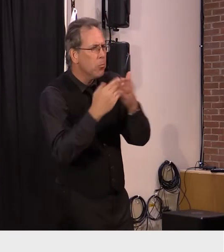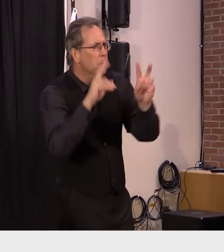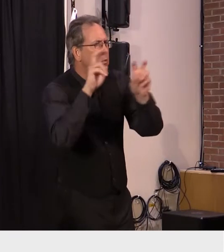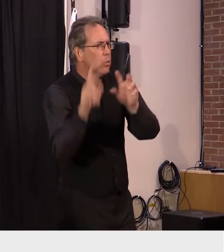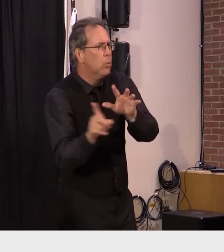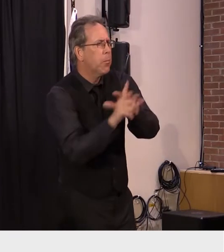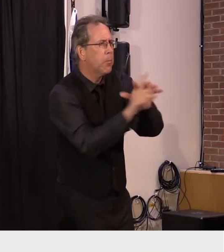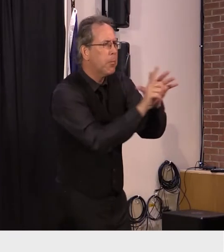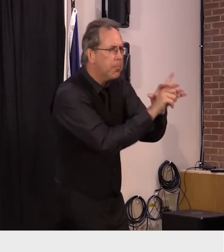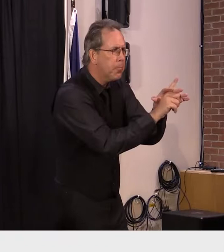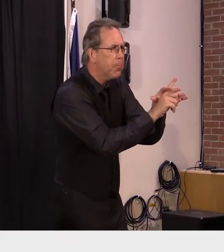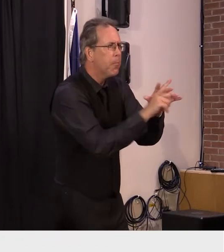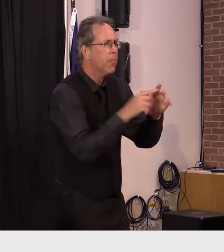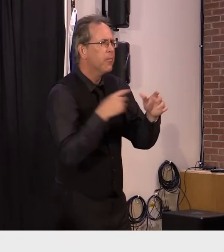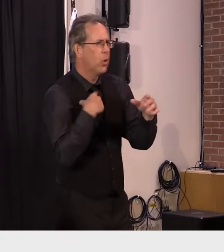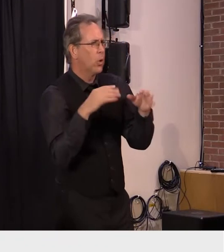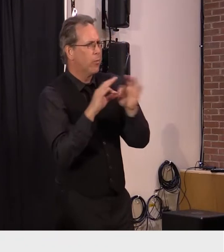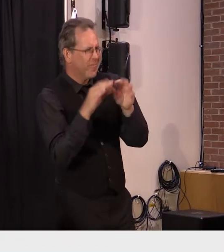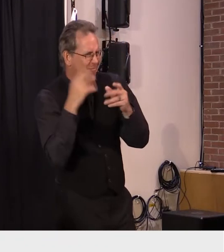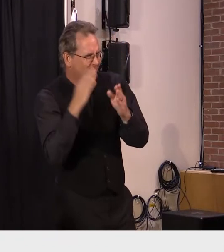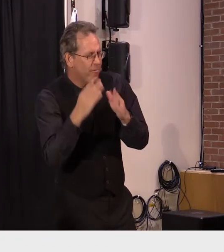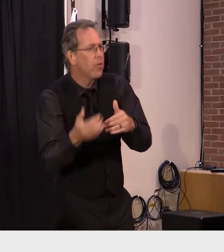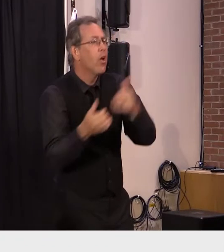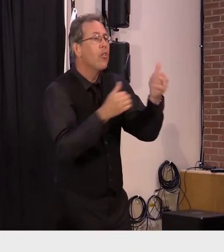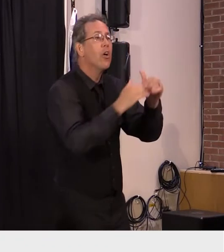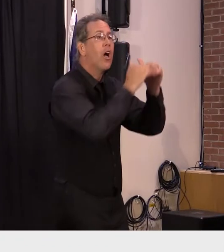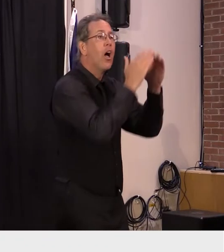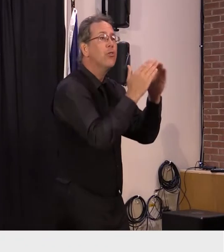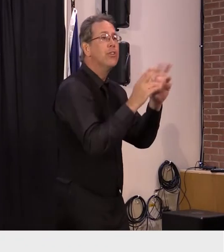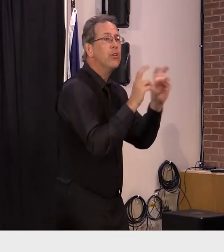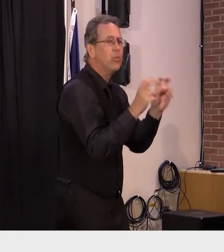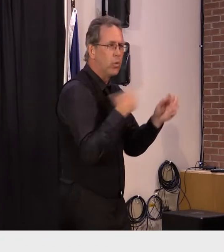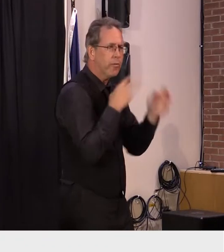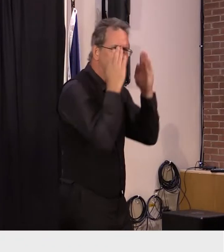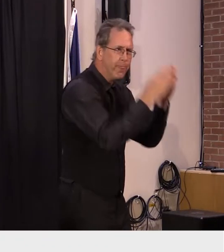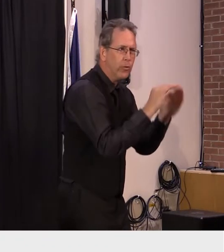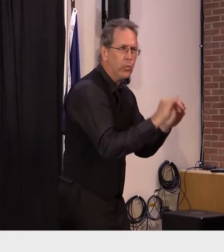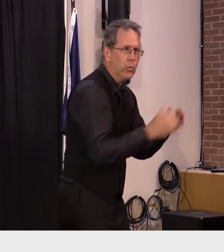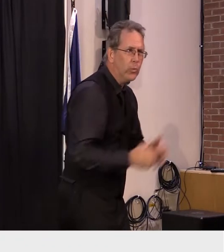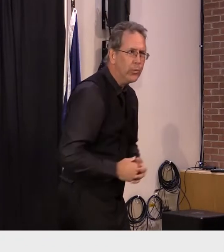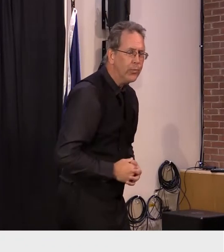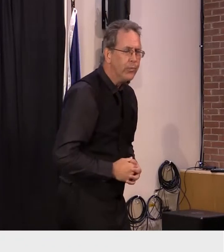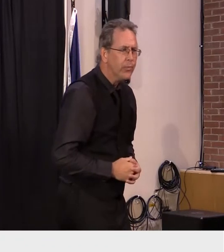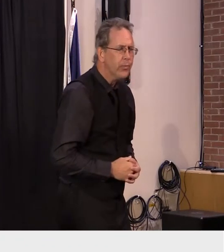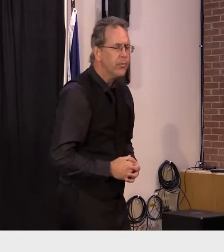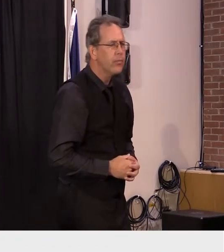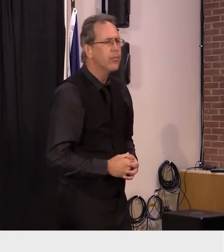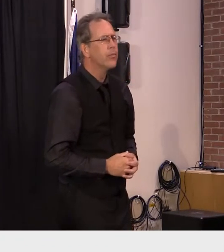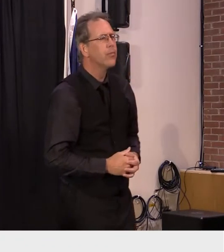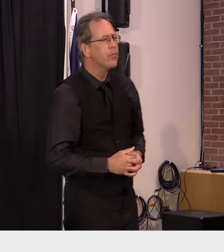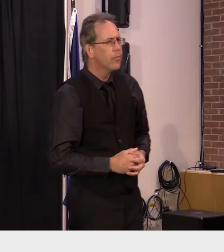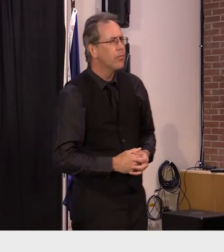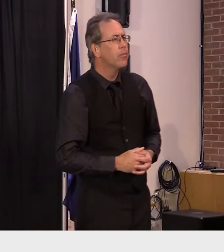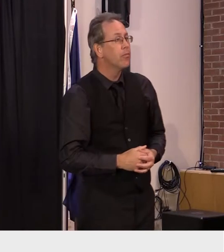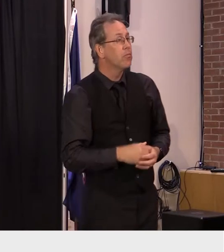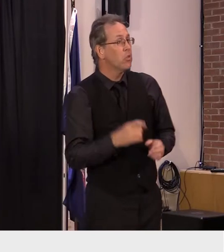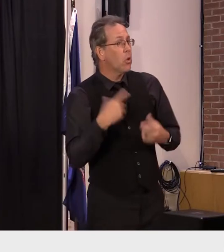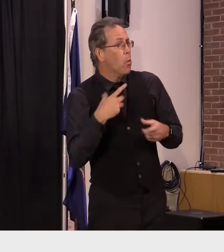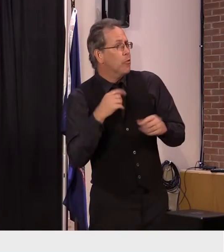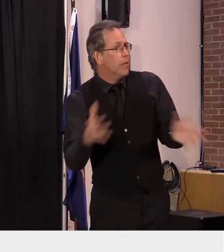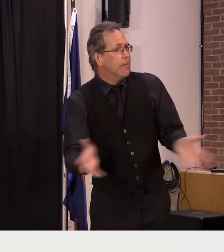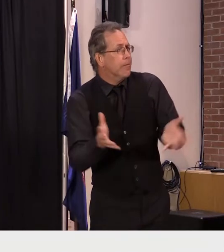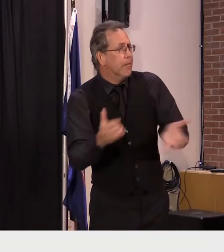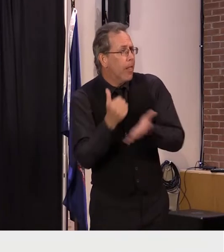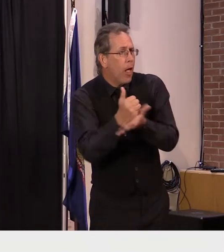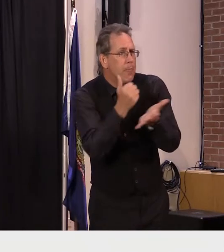response in our housing in our coveted related work we've been successful at assisting more more households than